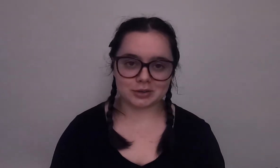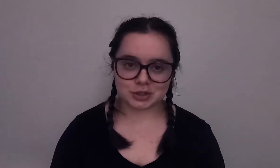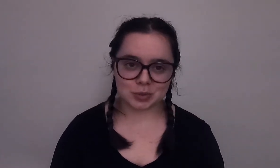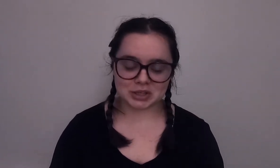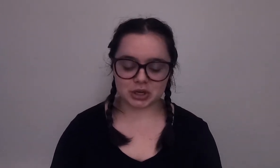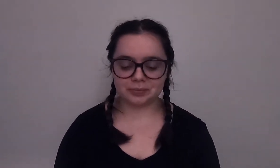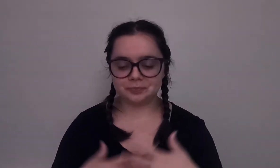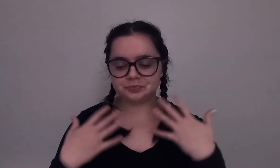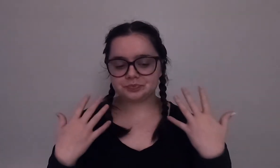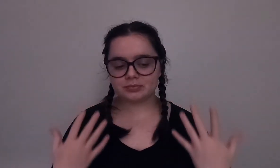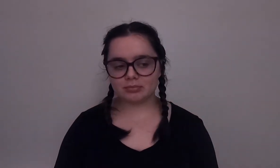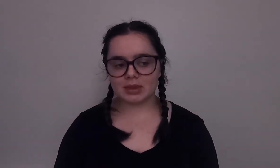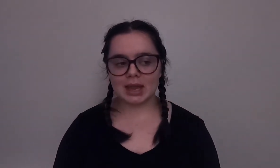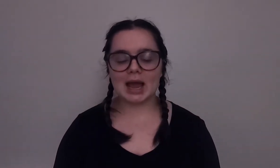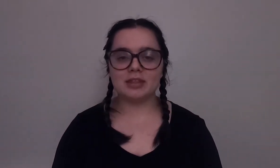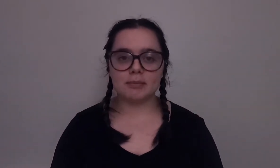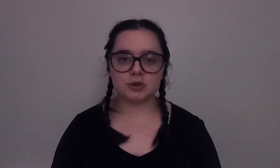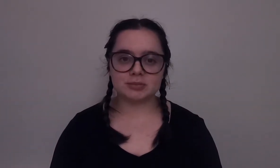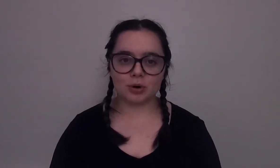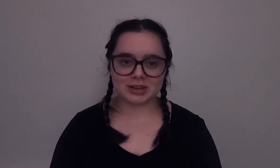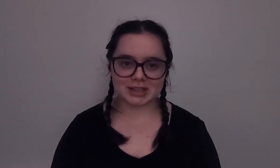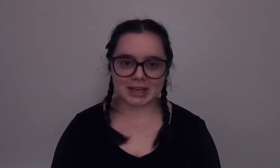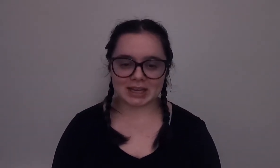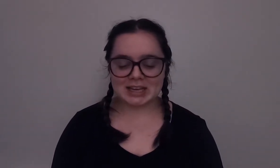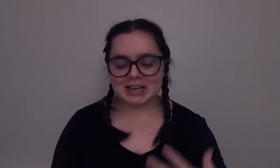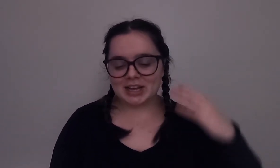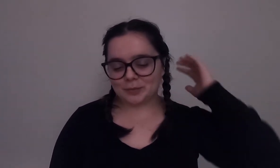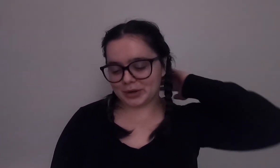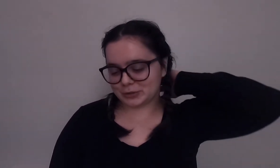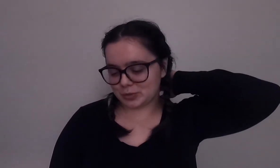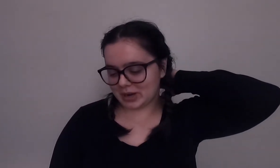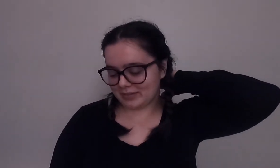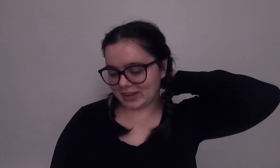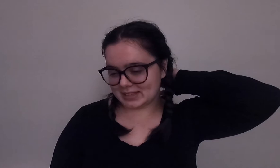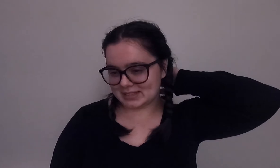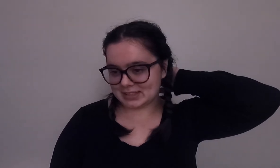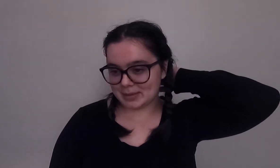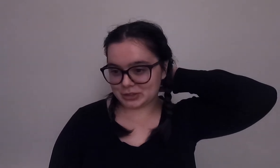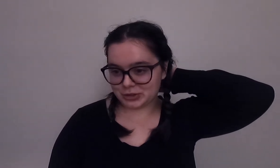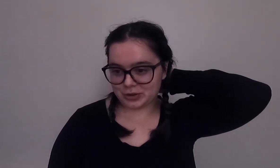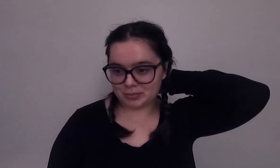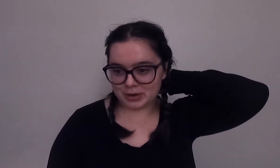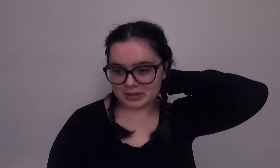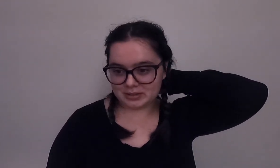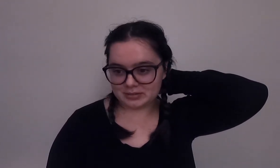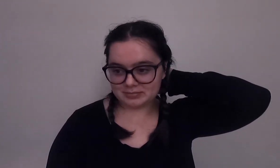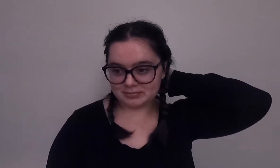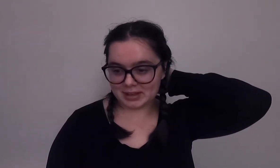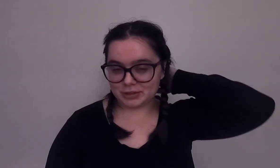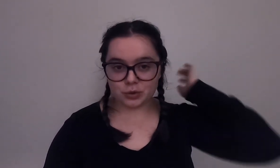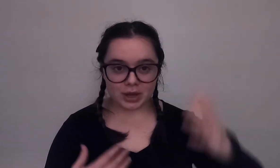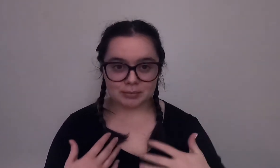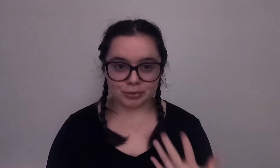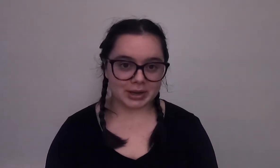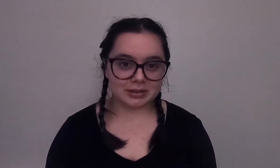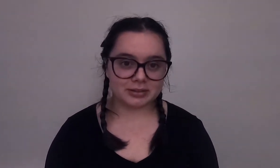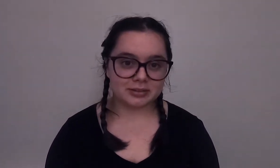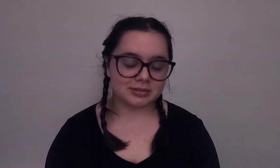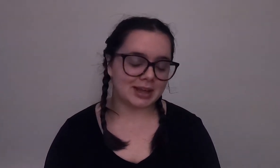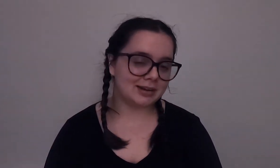air situation and the most important thing when you're scuba diving is to make sure you can breathe if you can breathe then